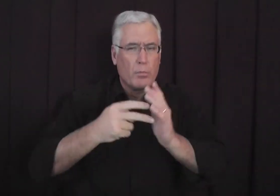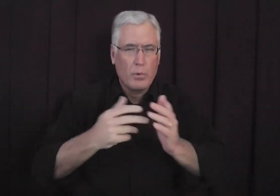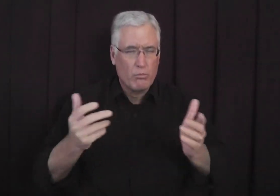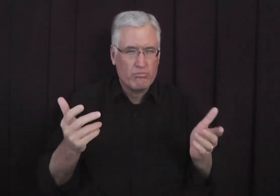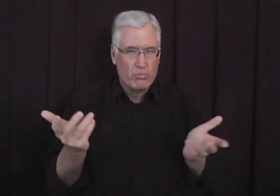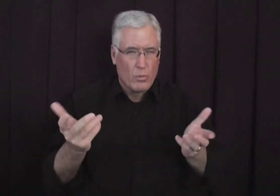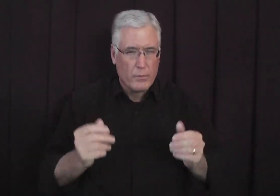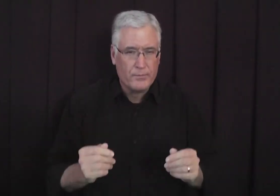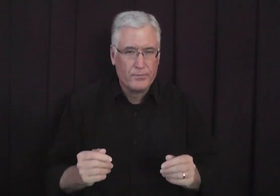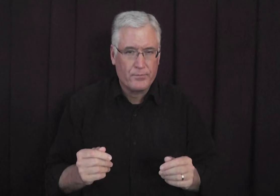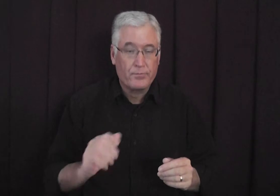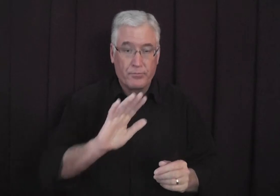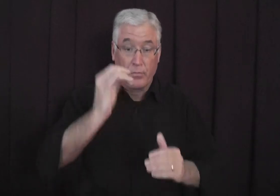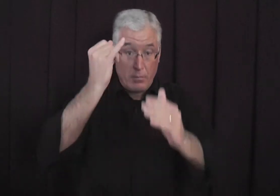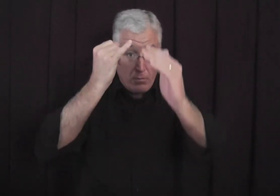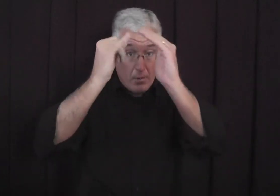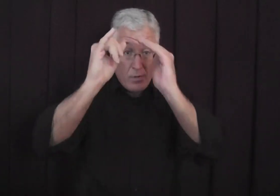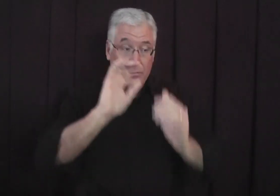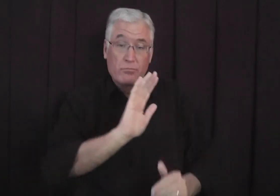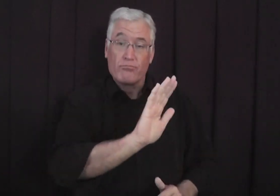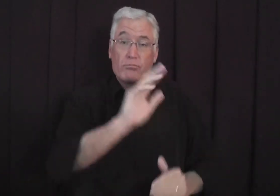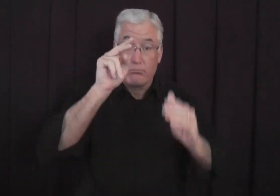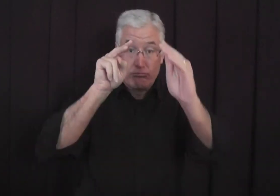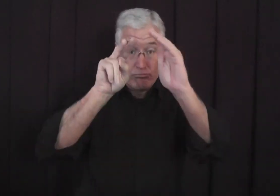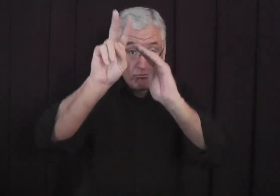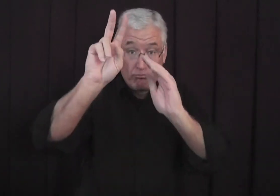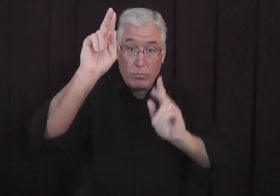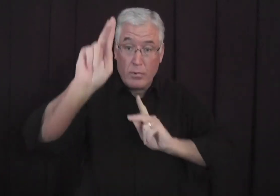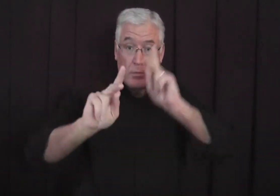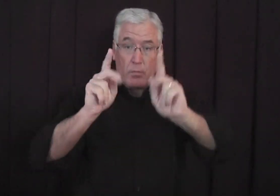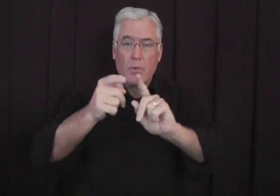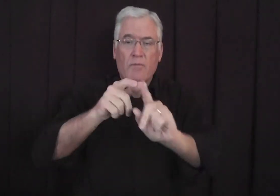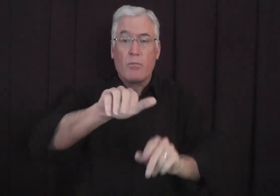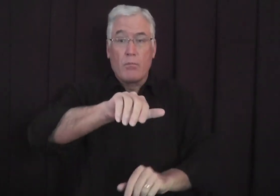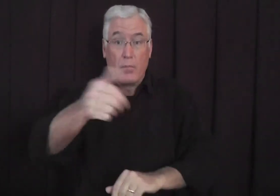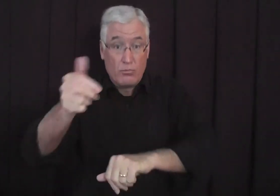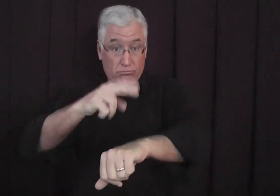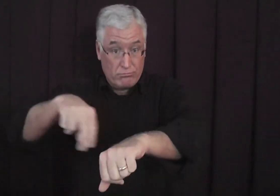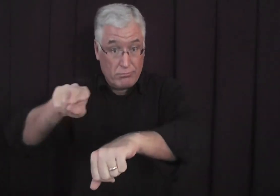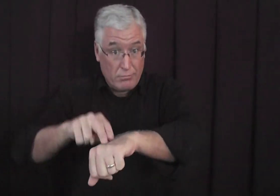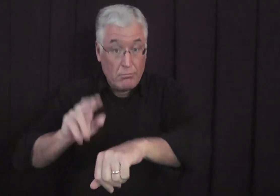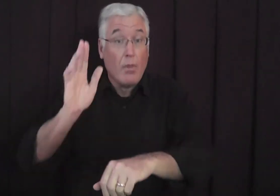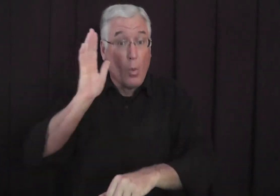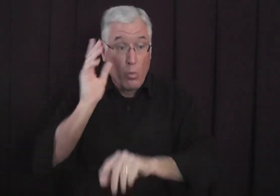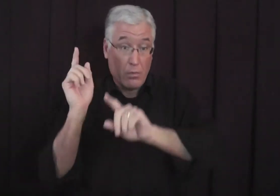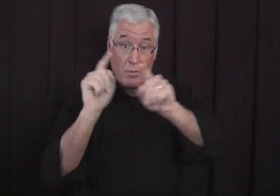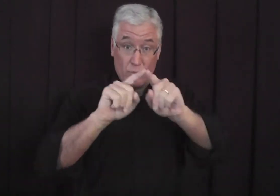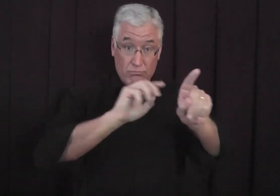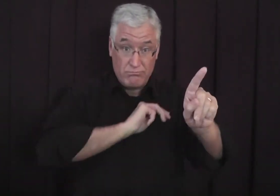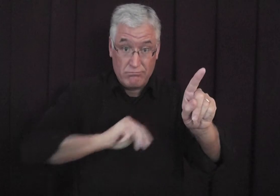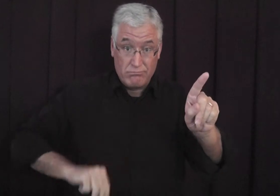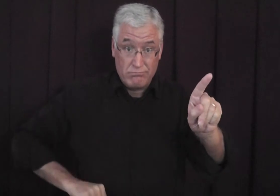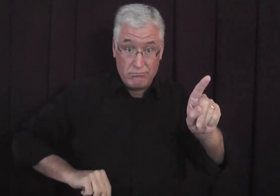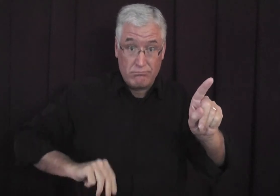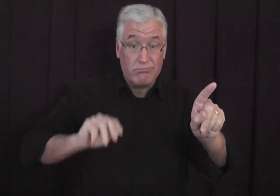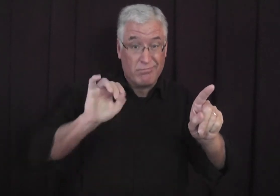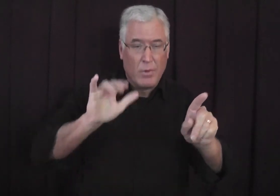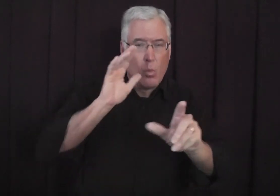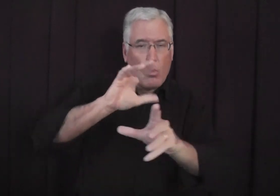Well, what does that mean? Well, Isaiah, he foresaw that the people from other nations, that they would